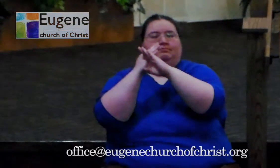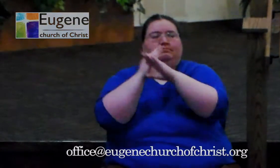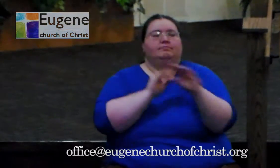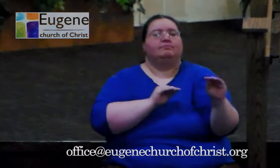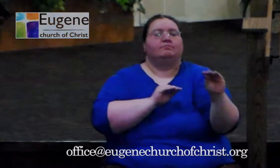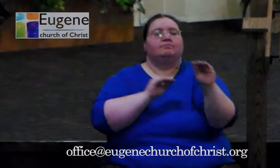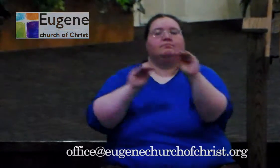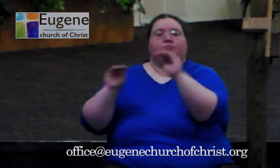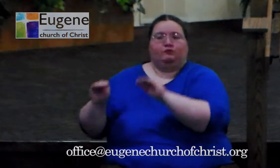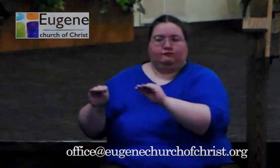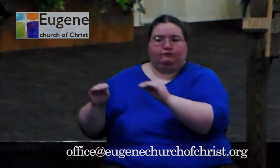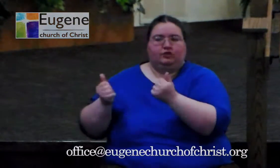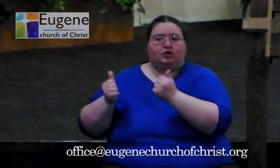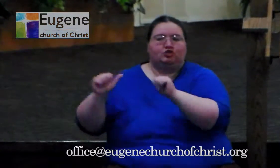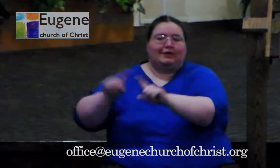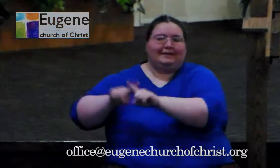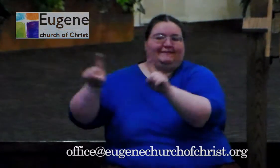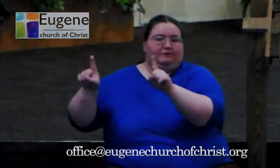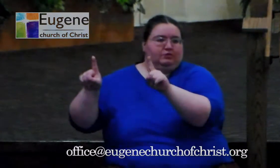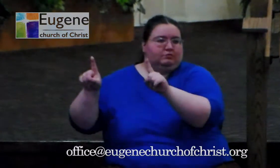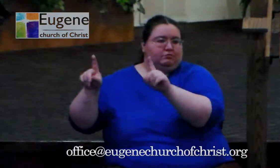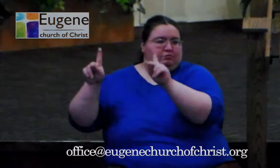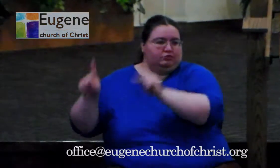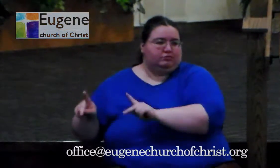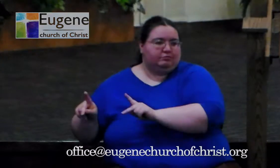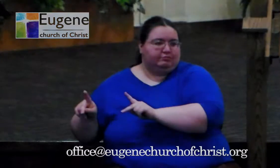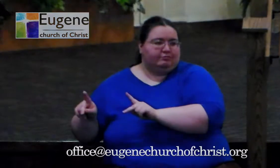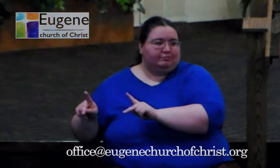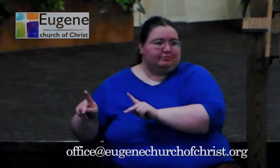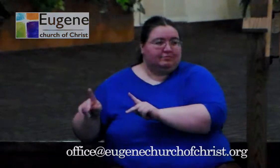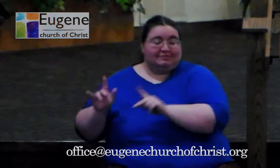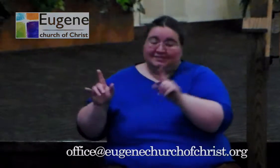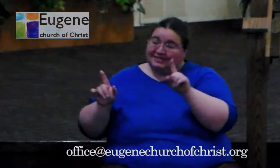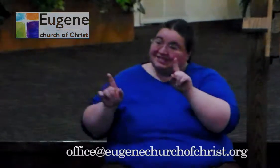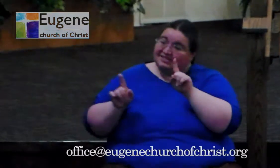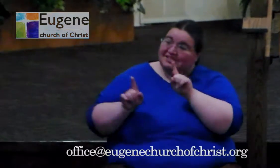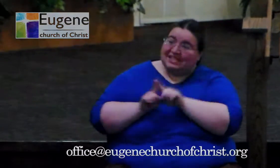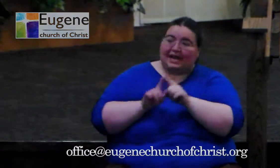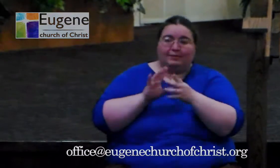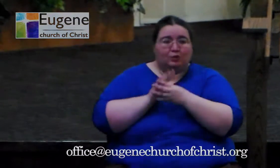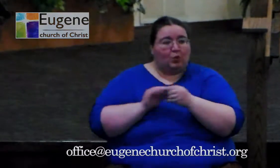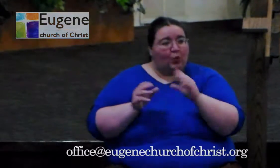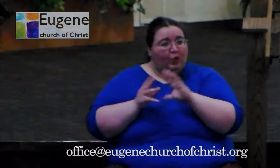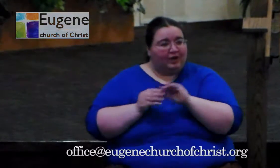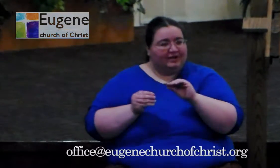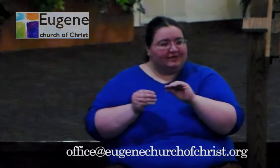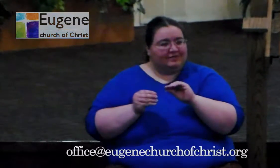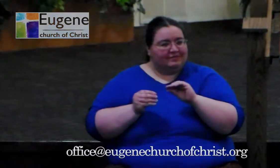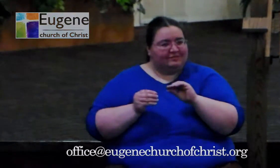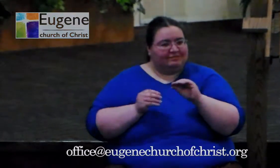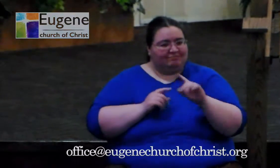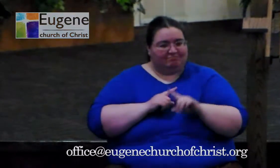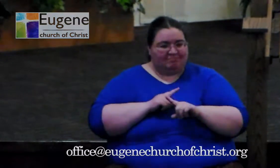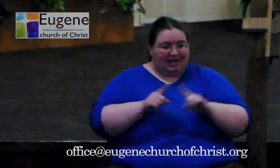Try it somewhere else, because the story is still the story, regardless of who it is that you're telling it to. And if people are not willing to accept it,